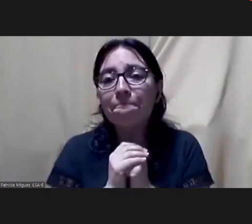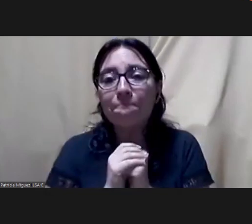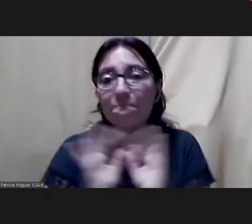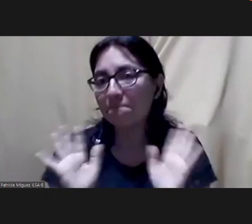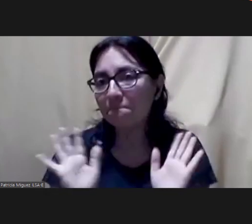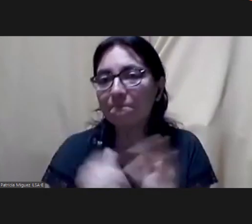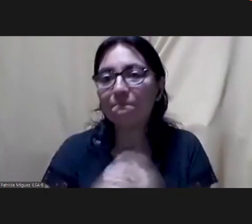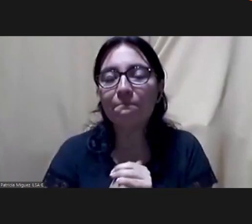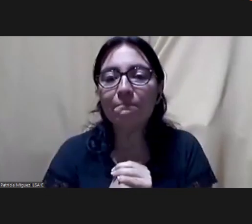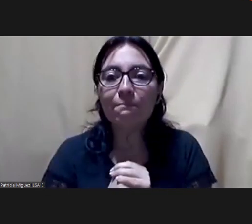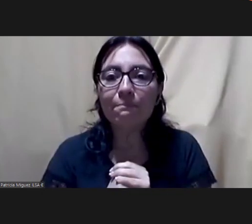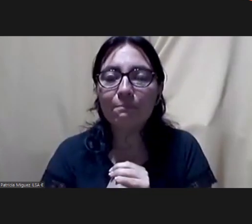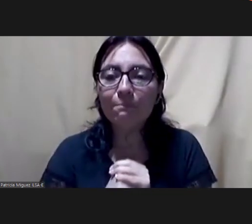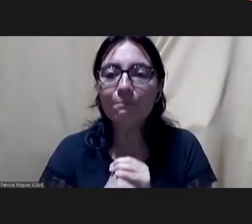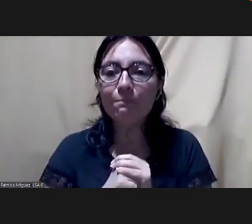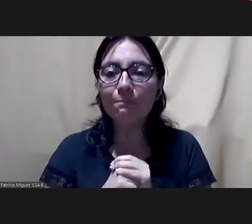That's it for now. Thank you.